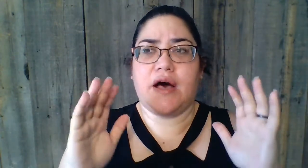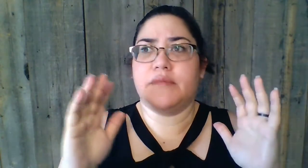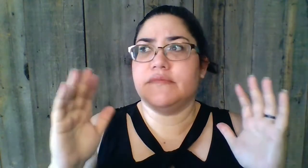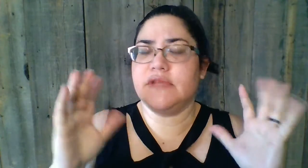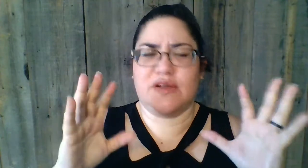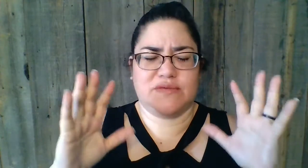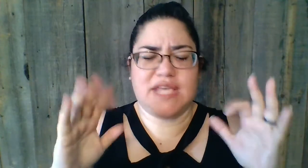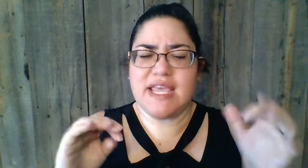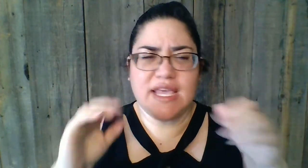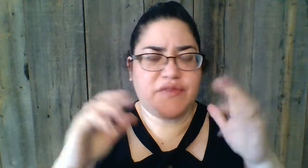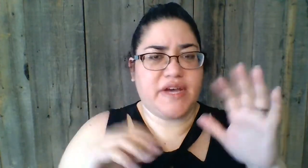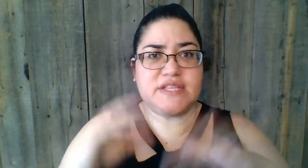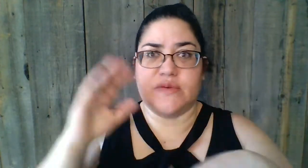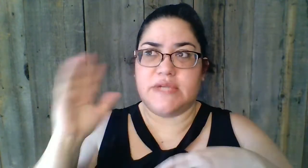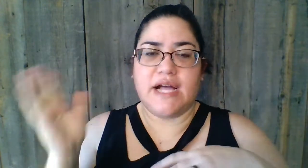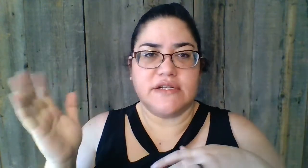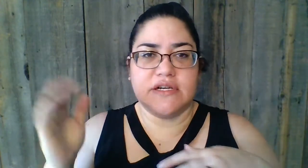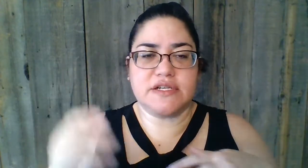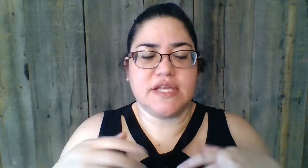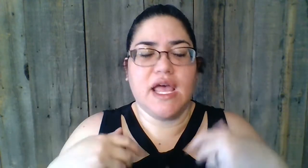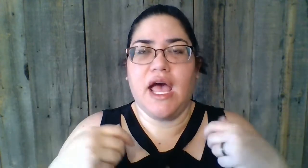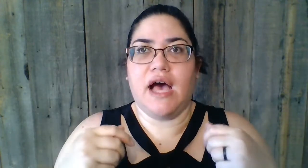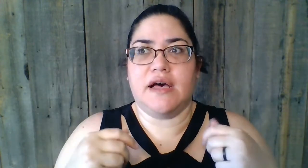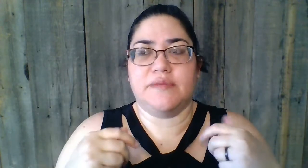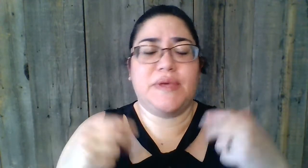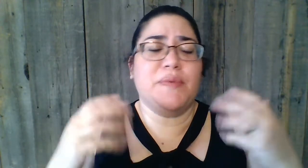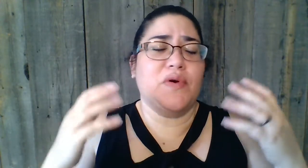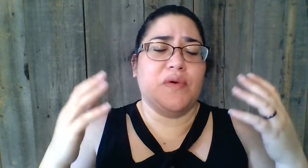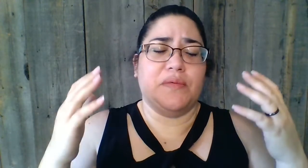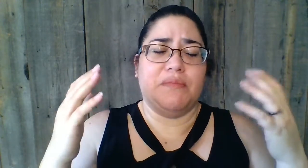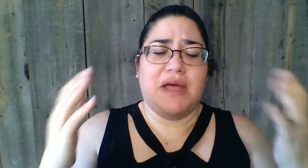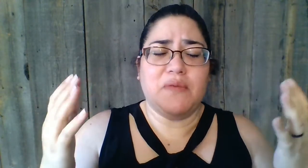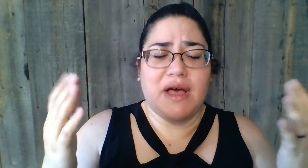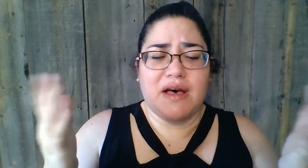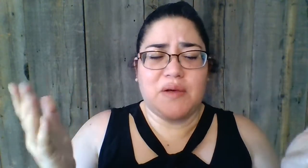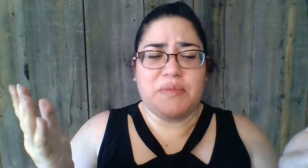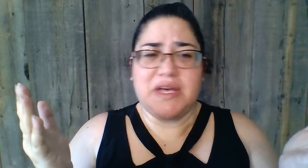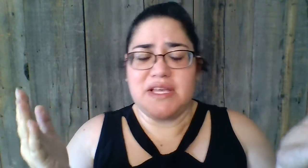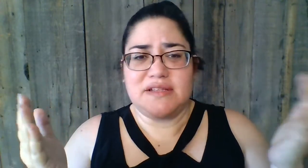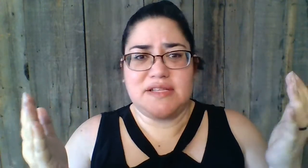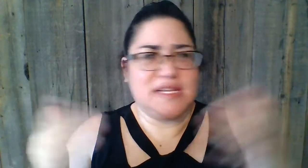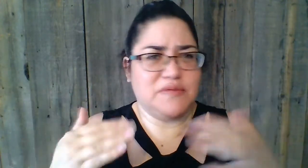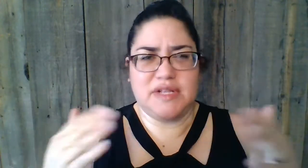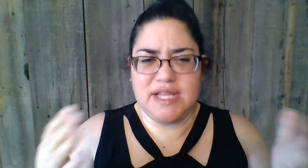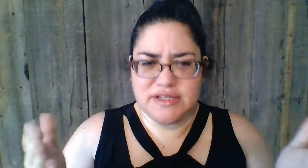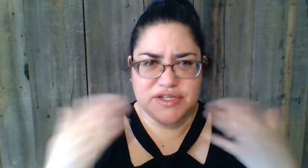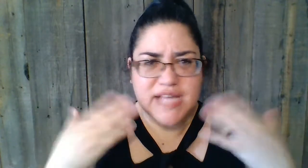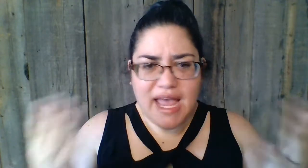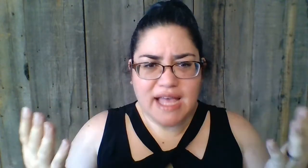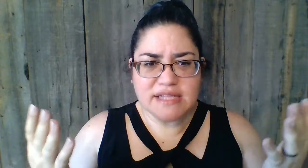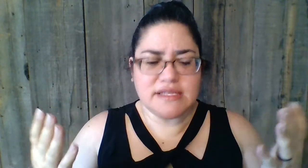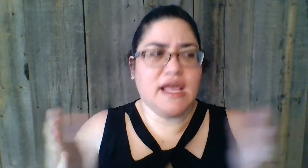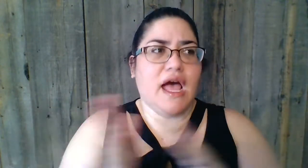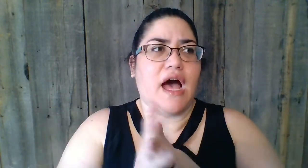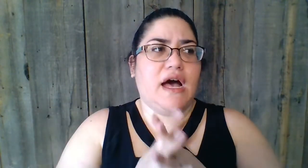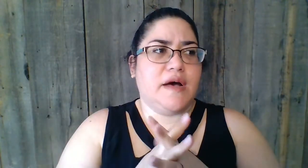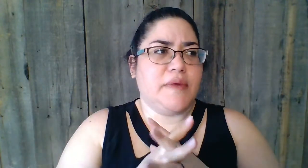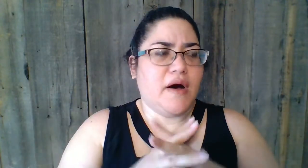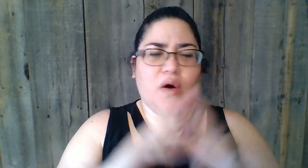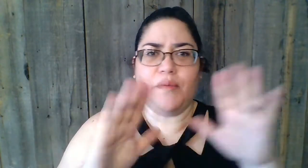You know, taking advice from doctors, people who meant well but didn't really understand, a whole